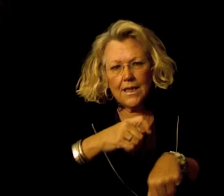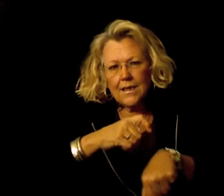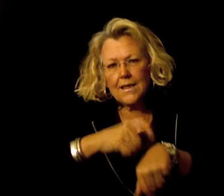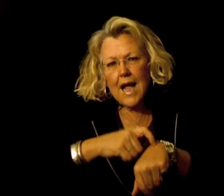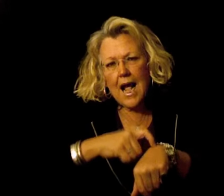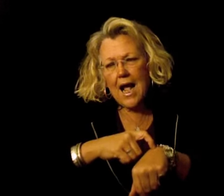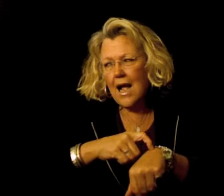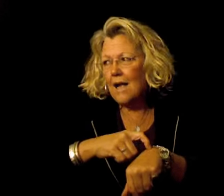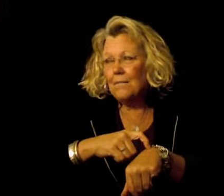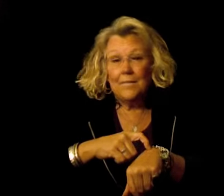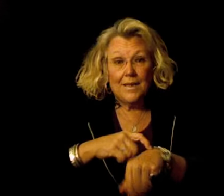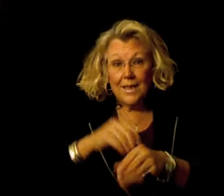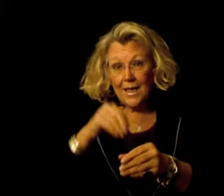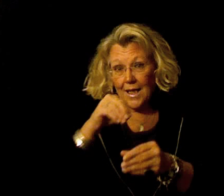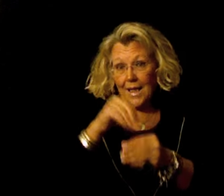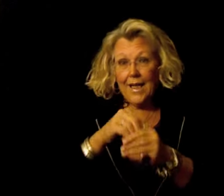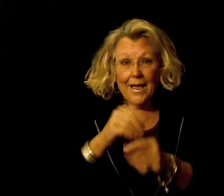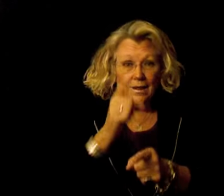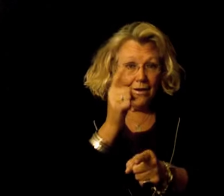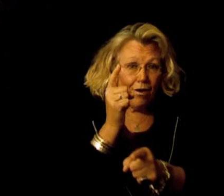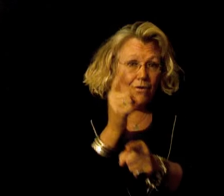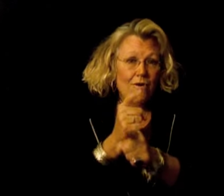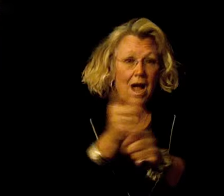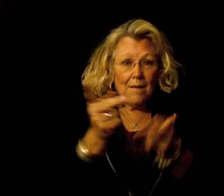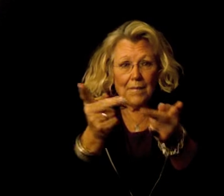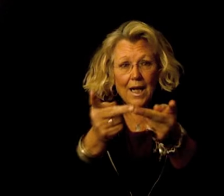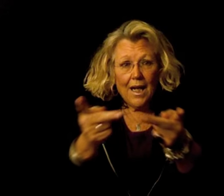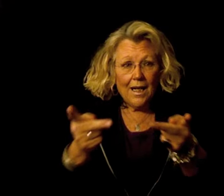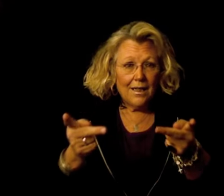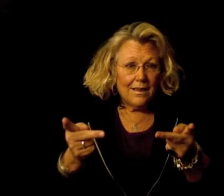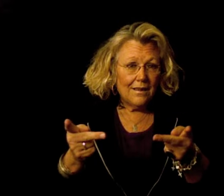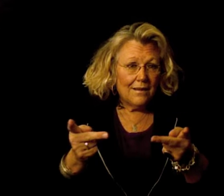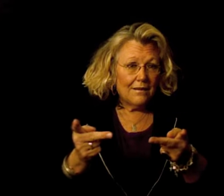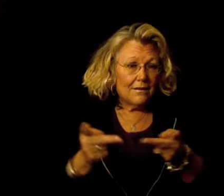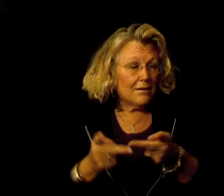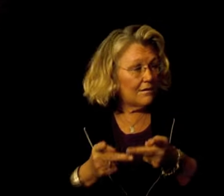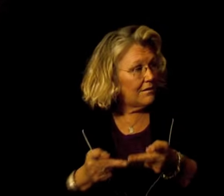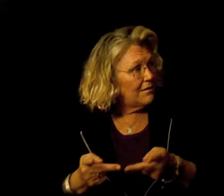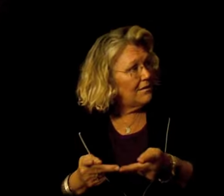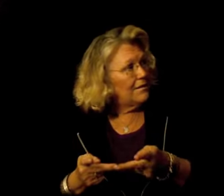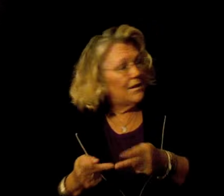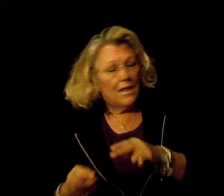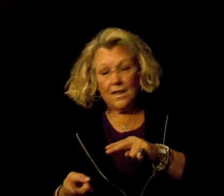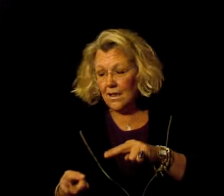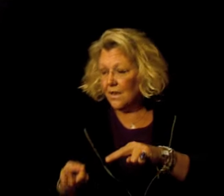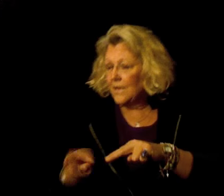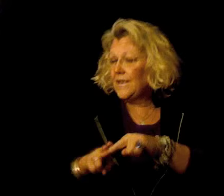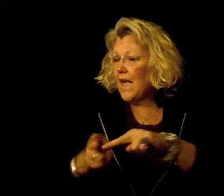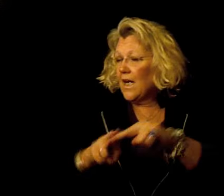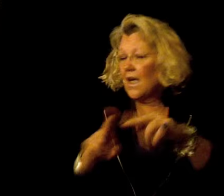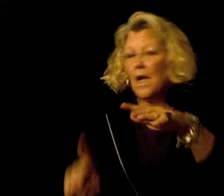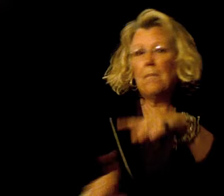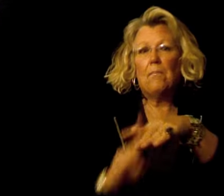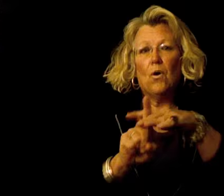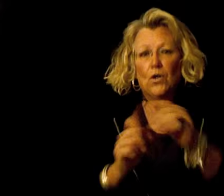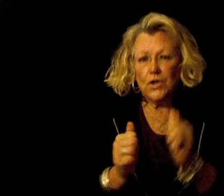time In the right place Stay in the emergency